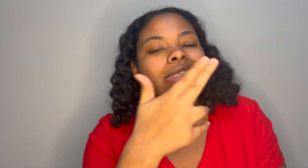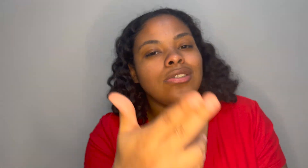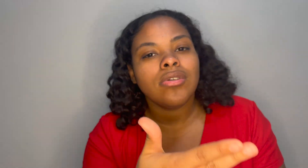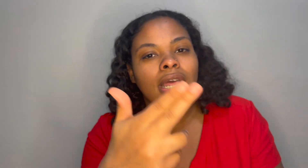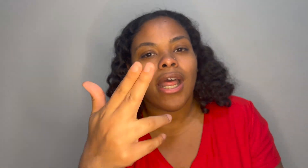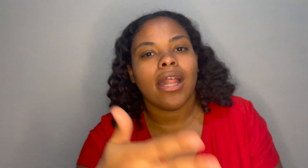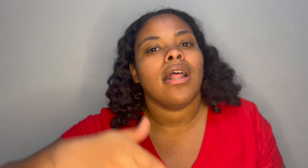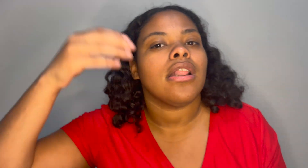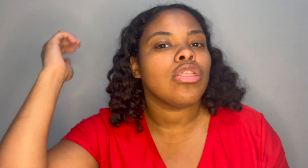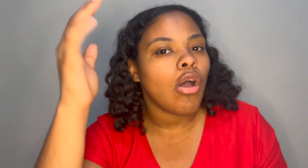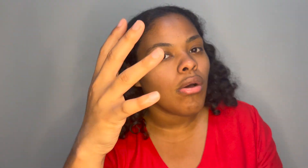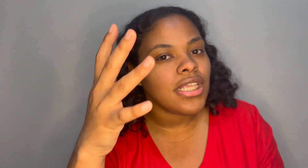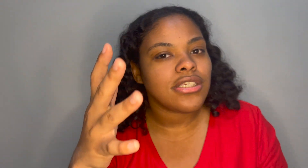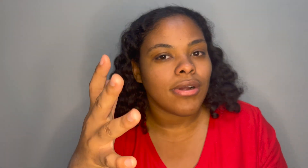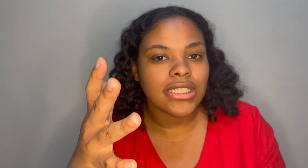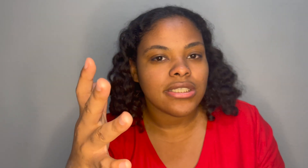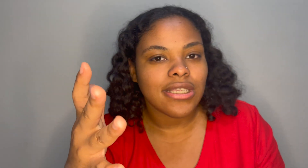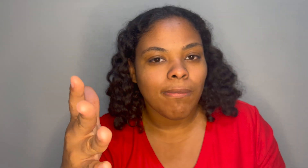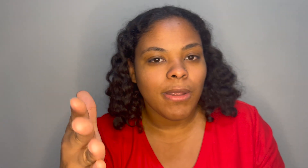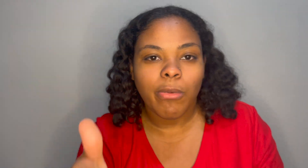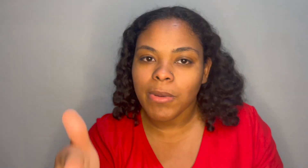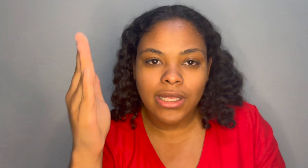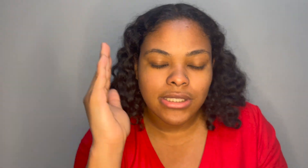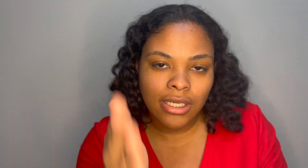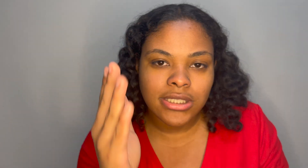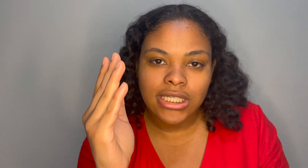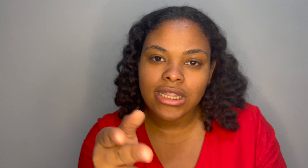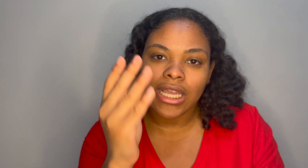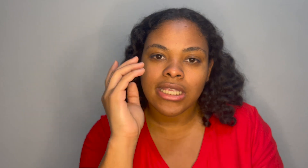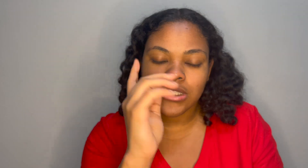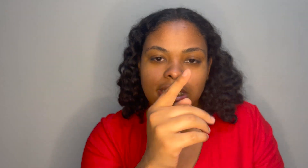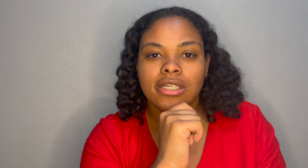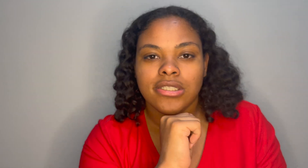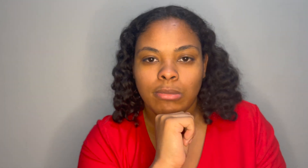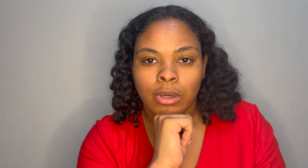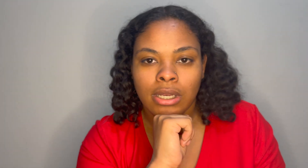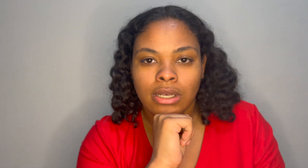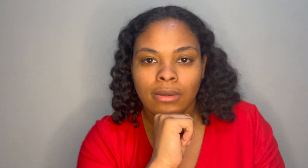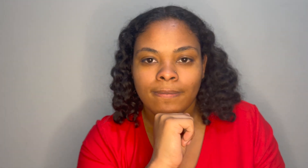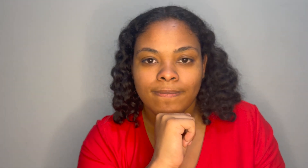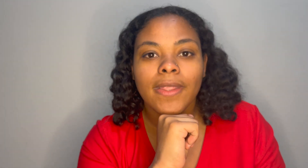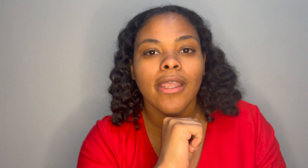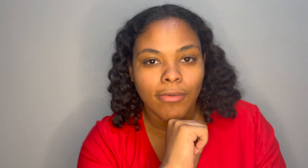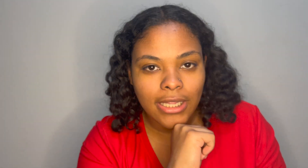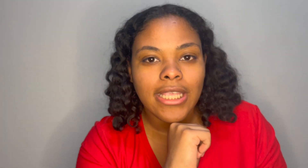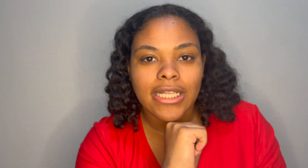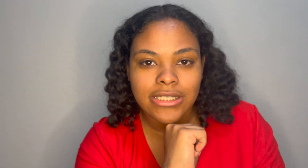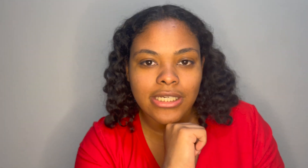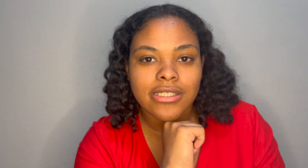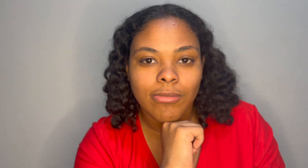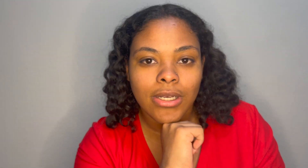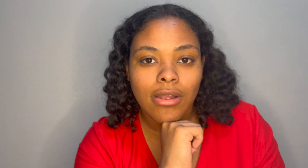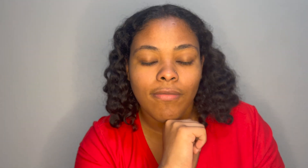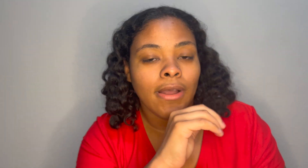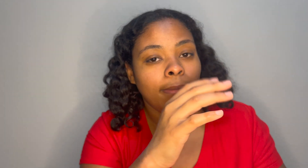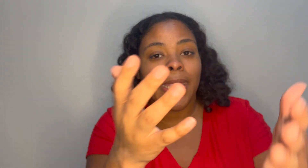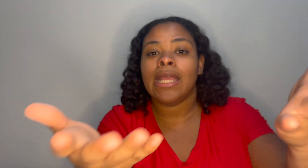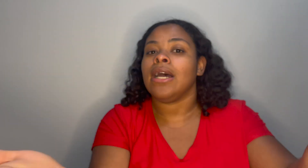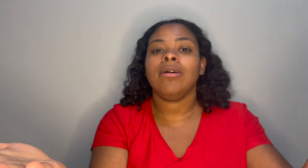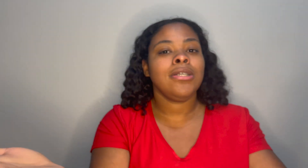do not throw these questions at people because honestly that can scare someone it really can scare someone off i'm being honest